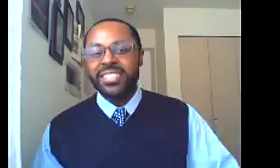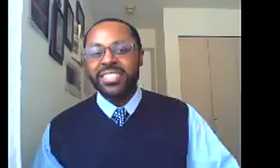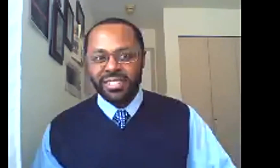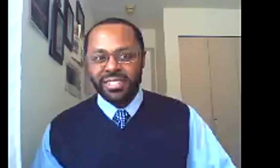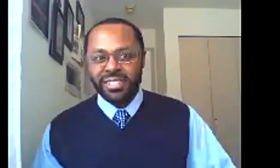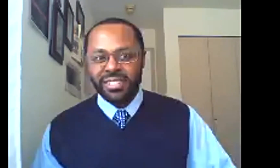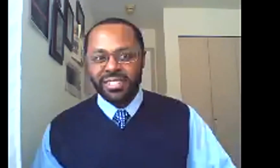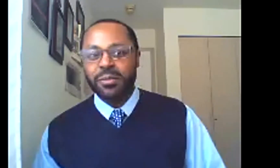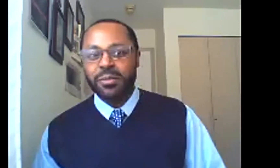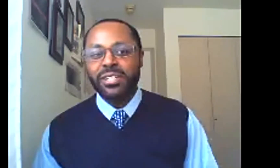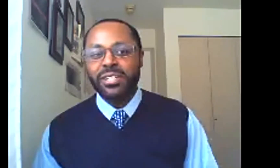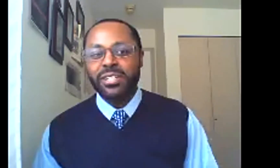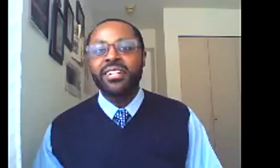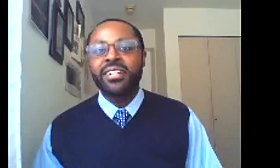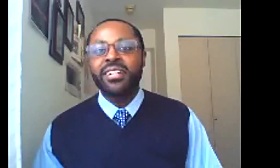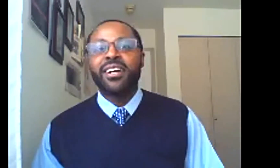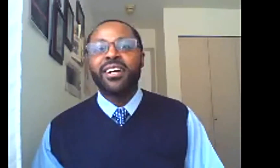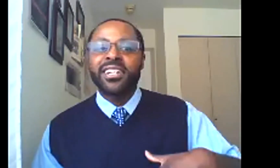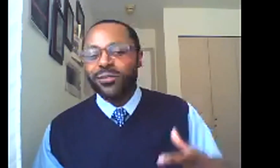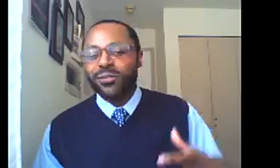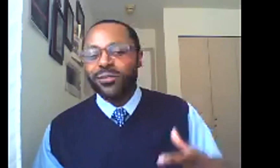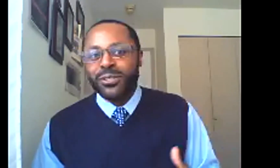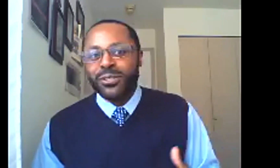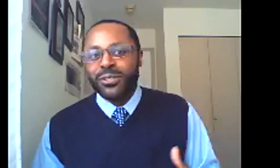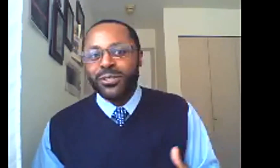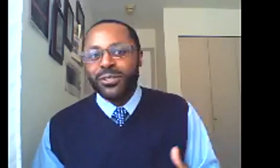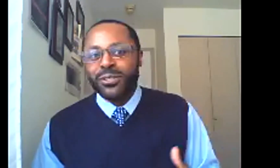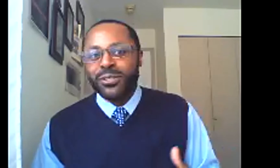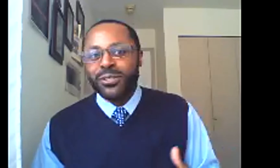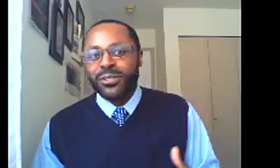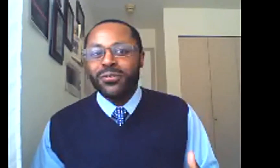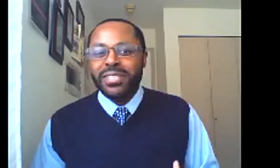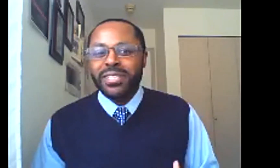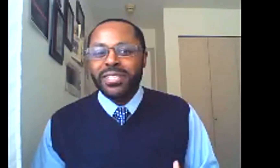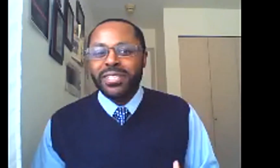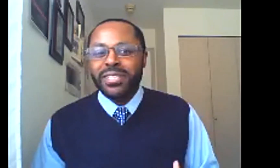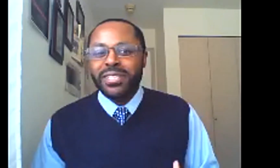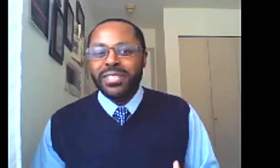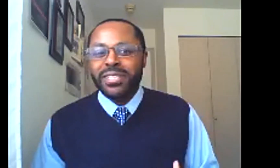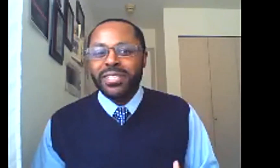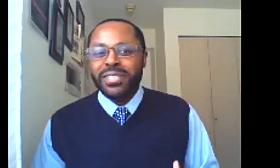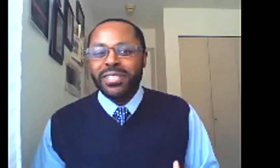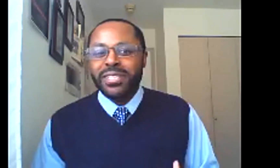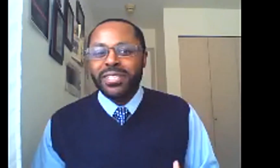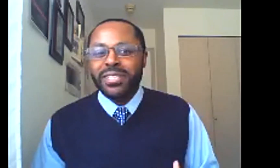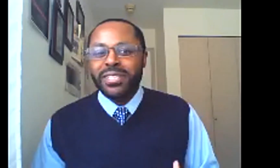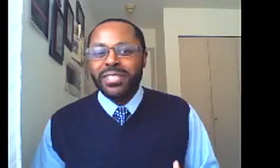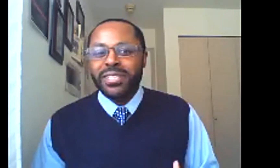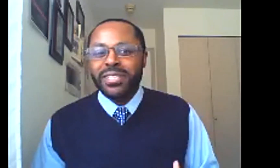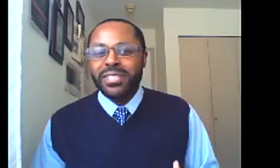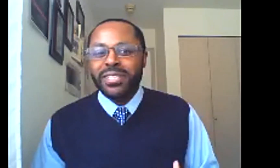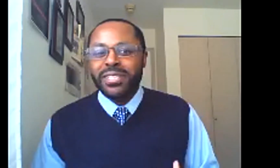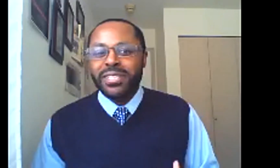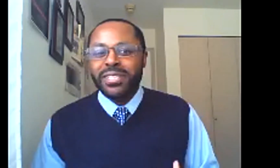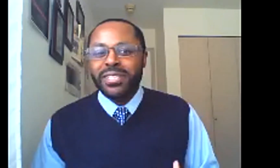thousands of years as a particular era. We in America, we're still sort of new to the game that we think, you know, in a decade or